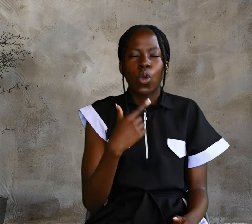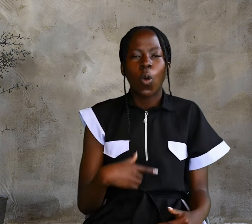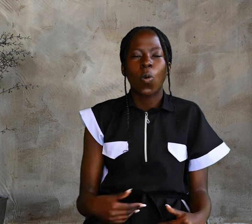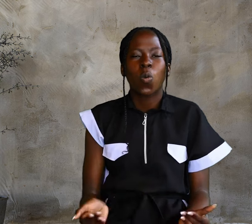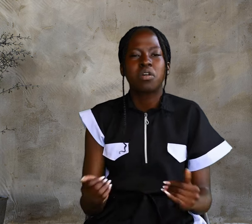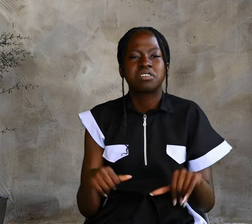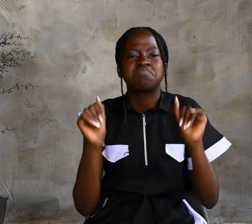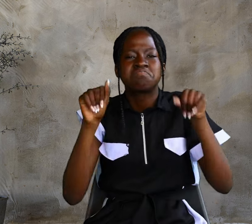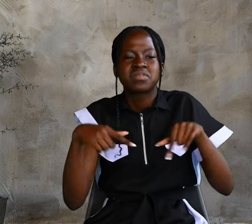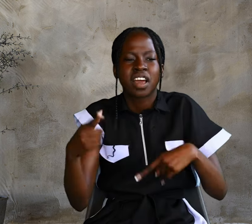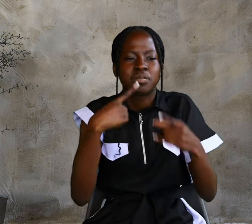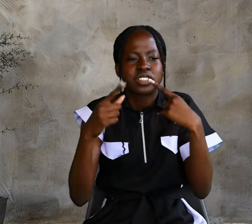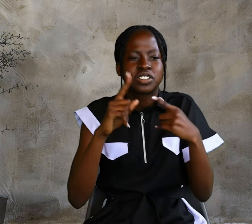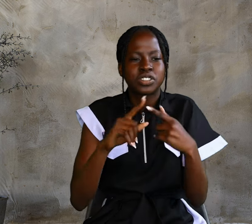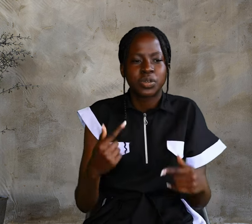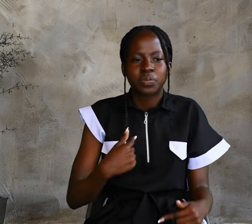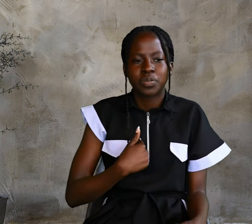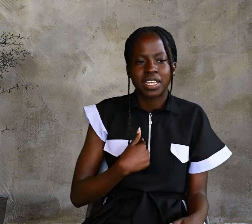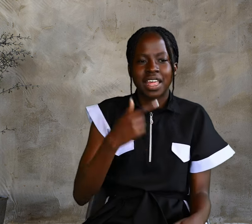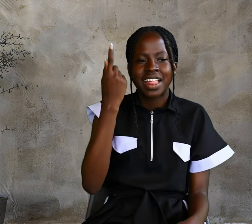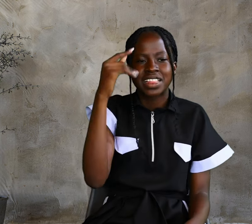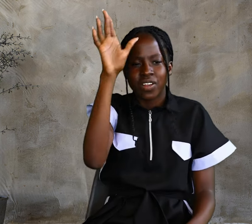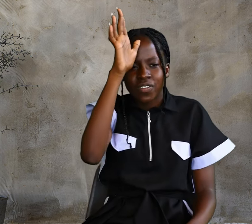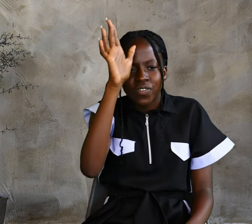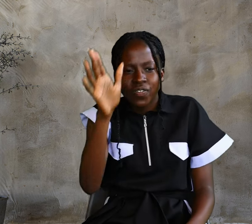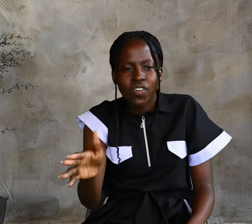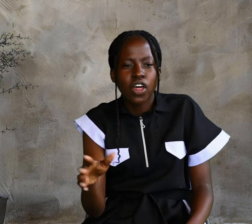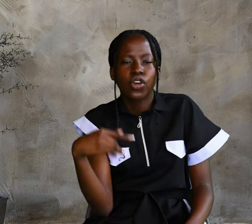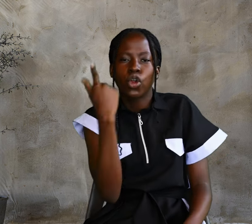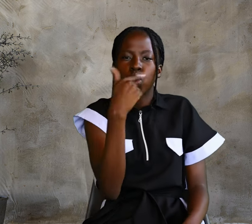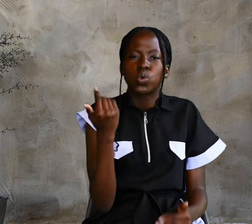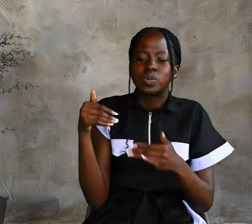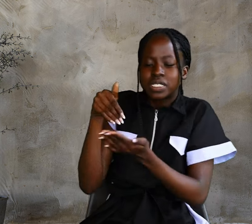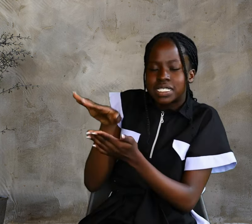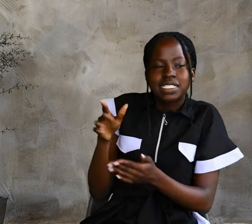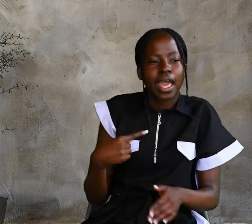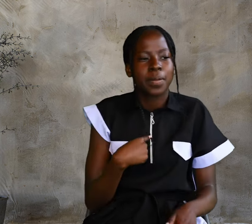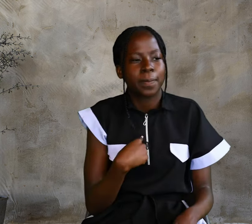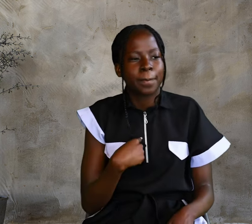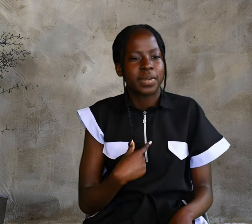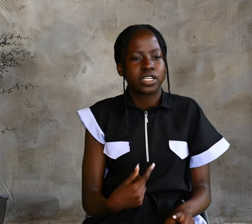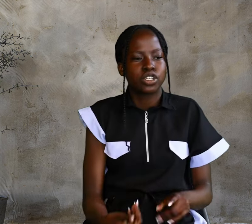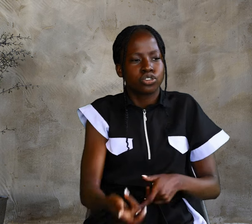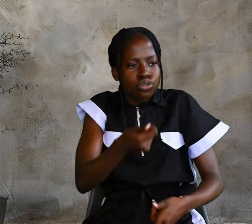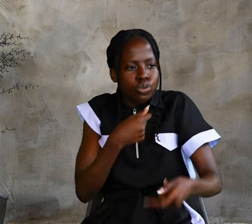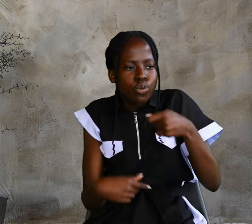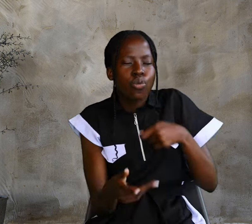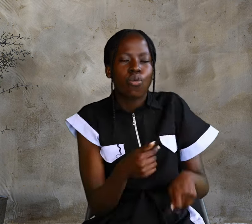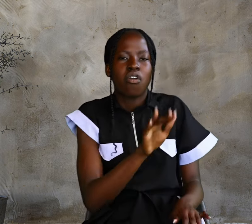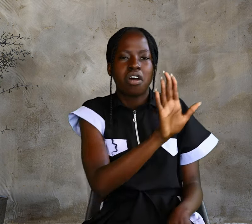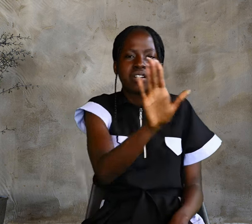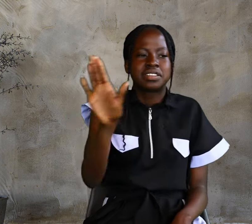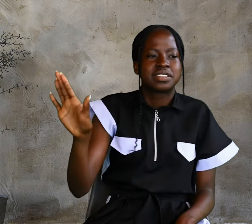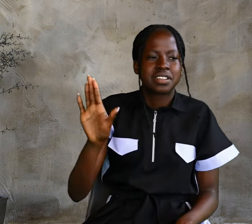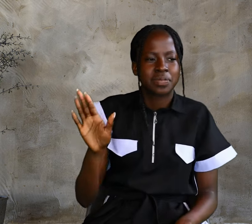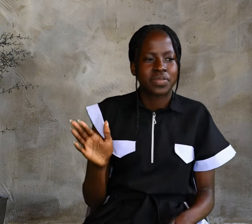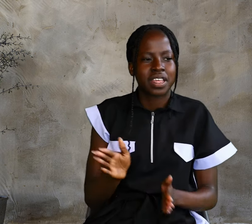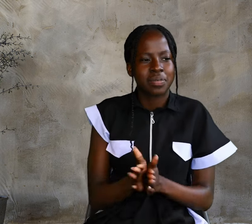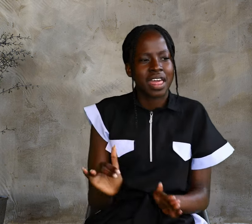No one can come to me unless the Father who sent me draws them